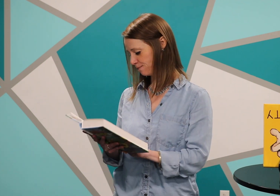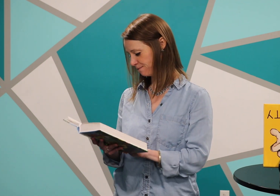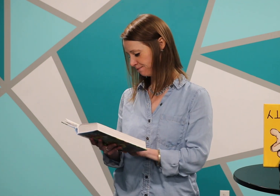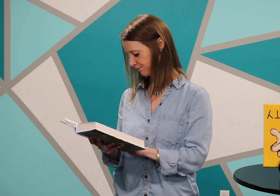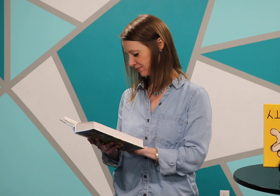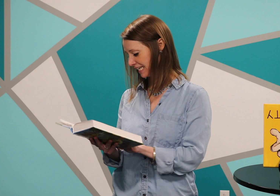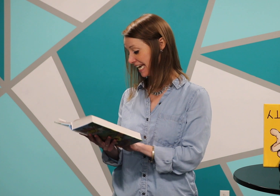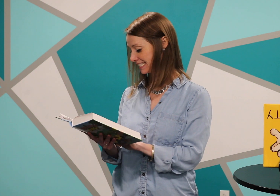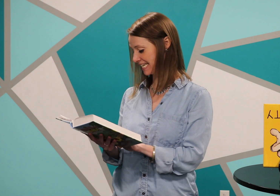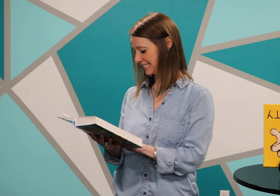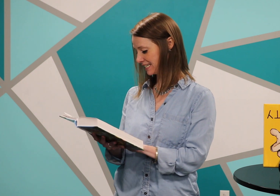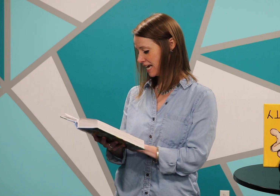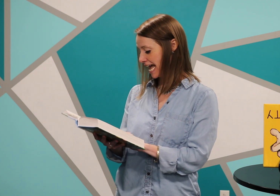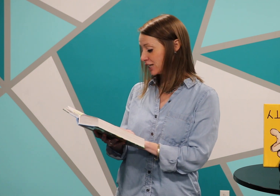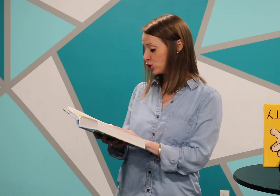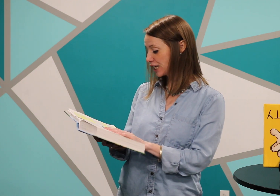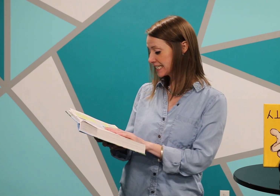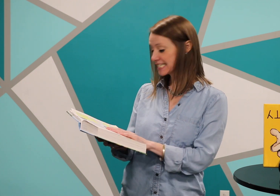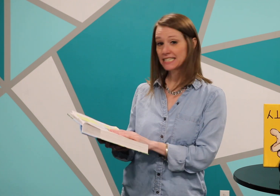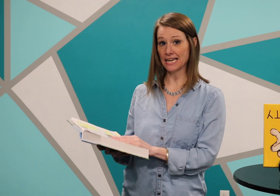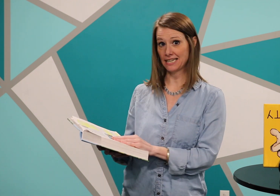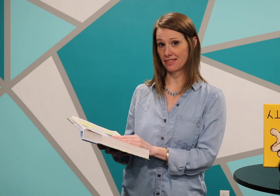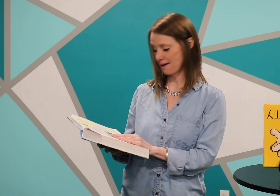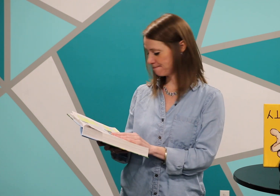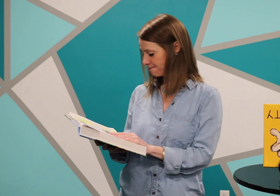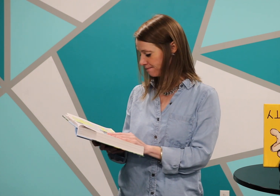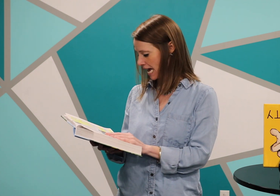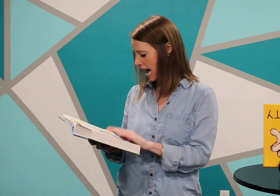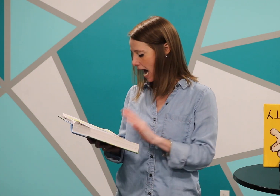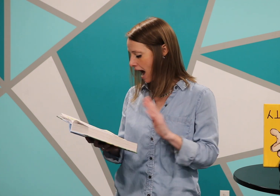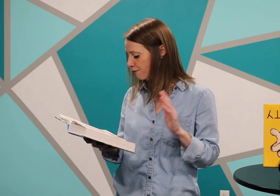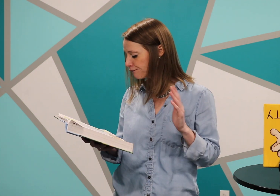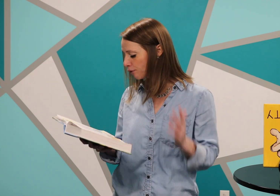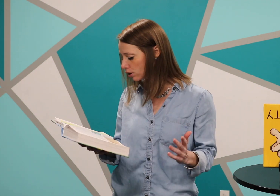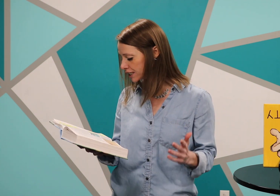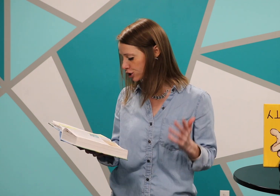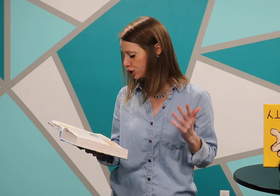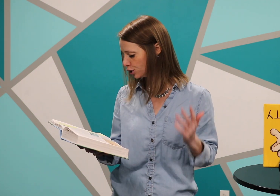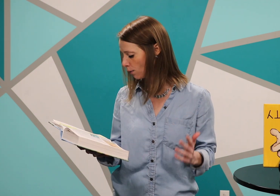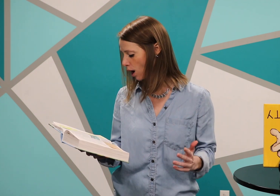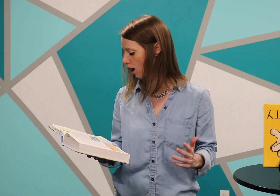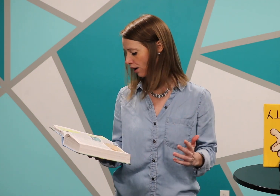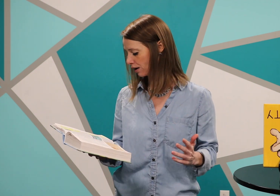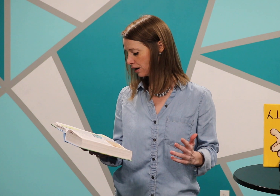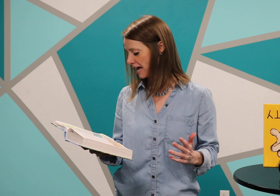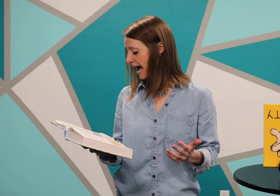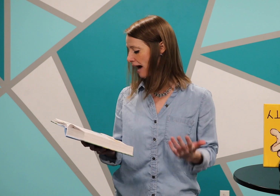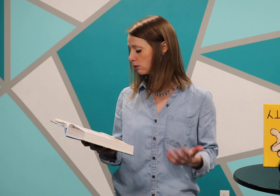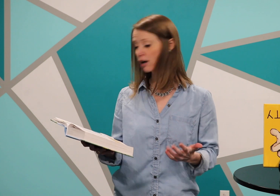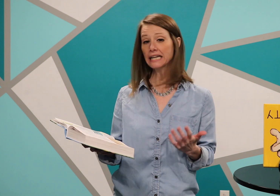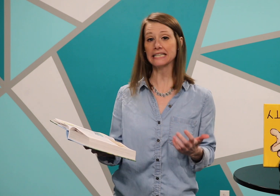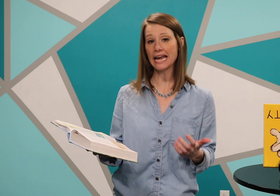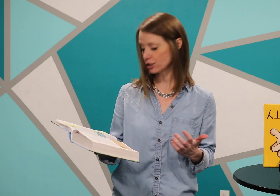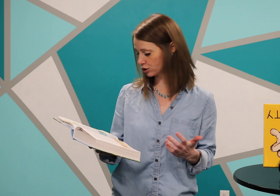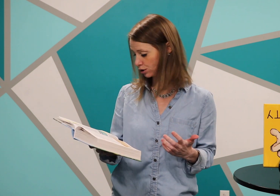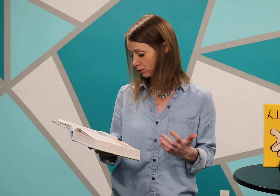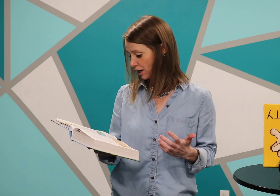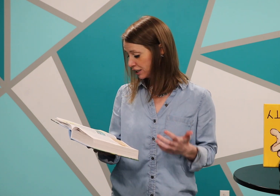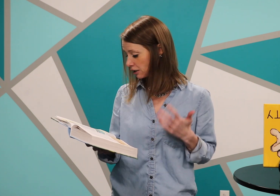It says, Jesus said to them, how foolish you are. How long it takes you to